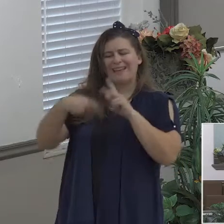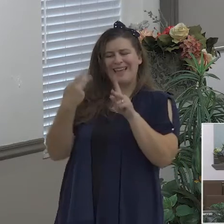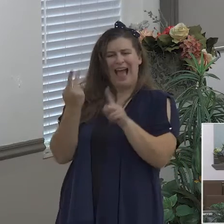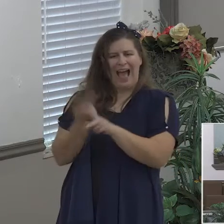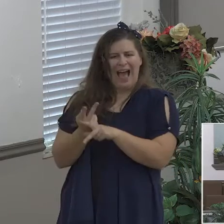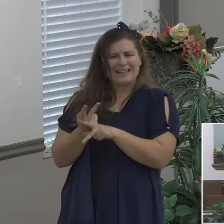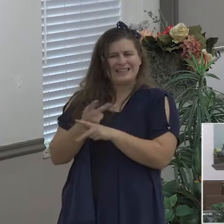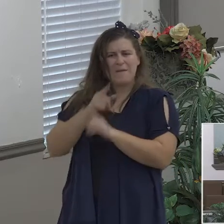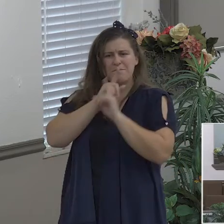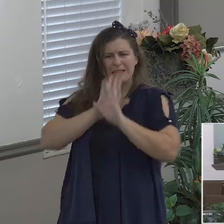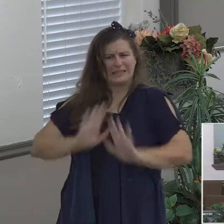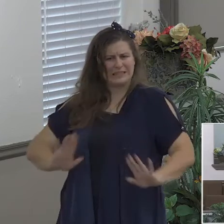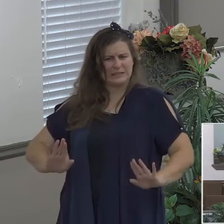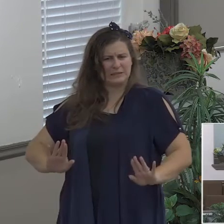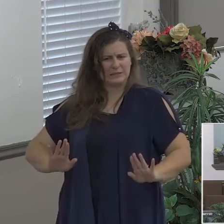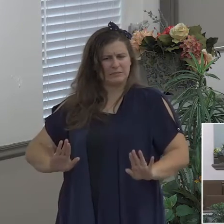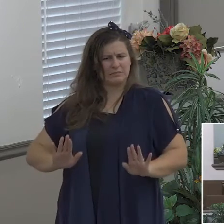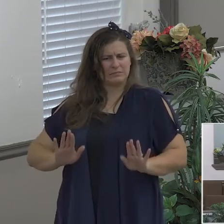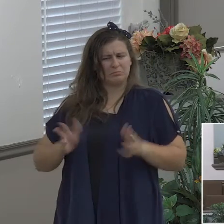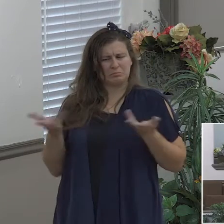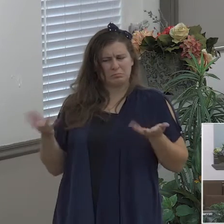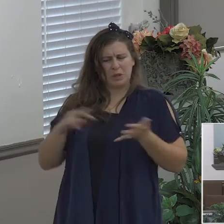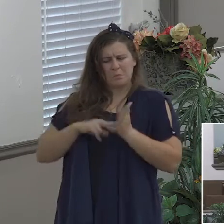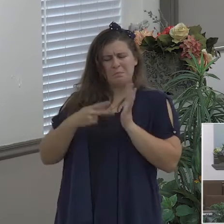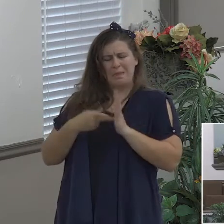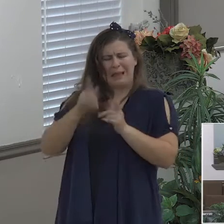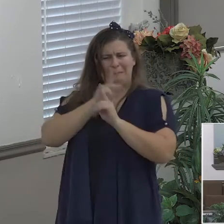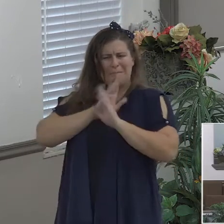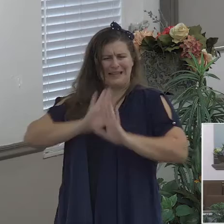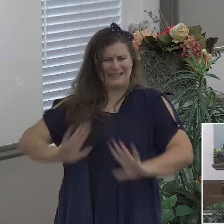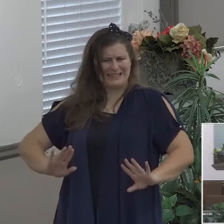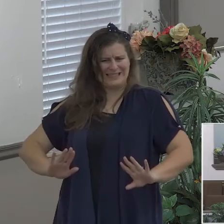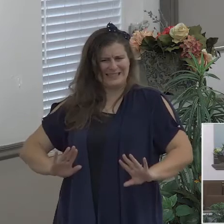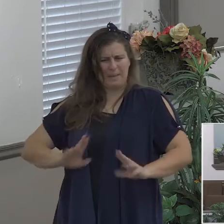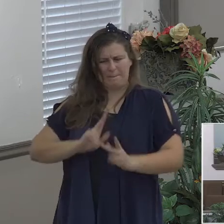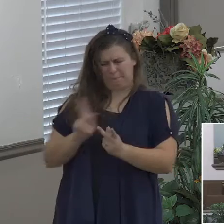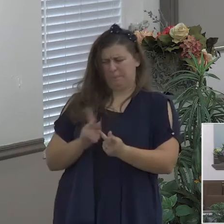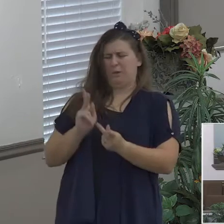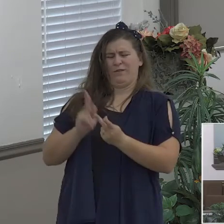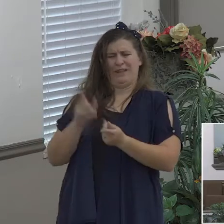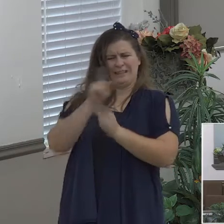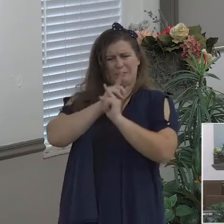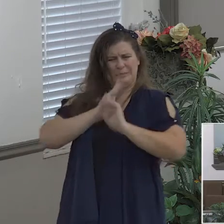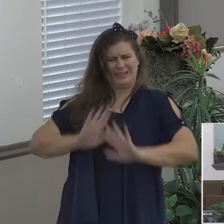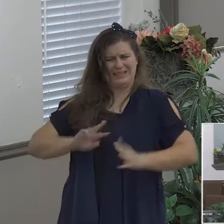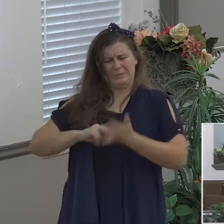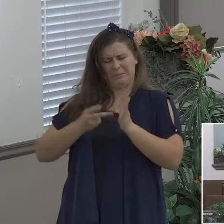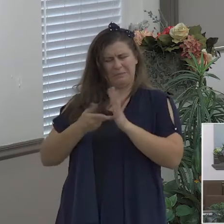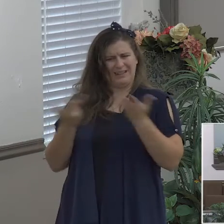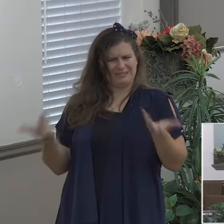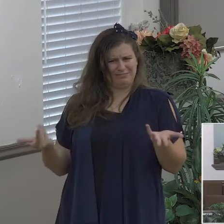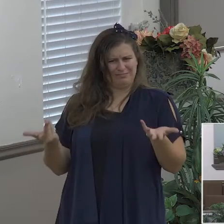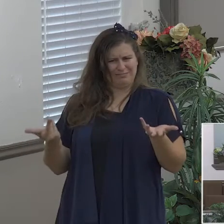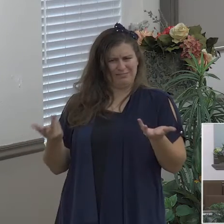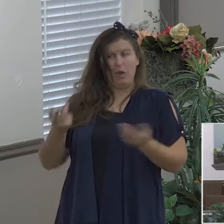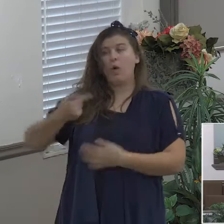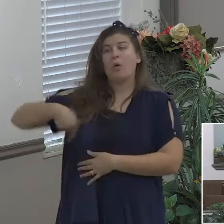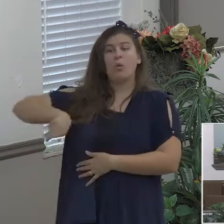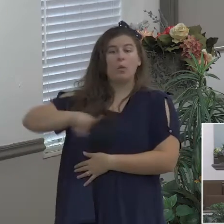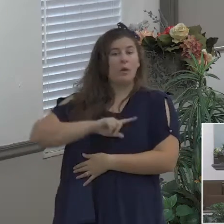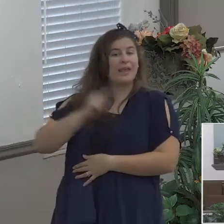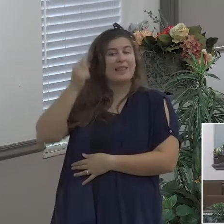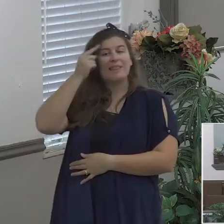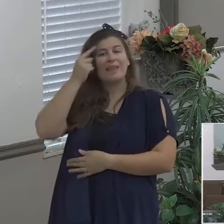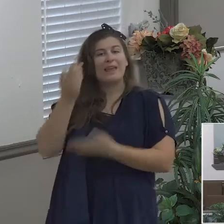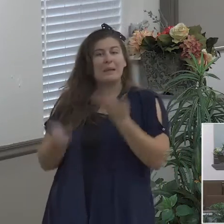peace is perfect peace we think possibly if we didn't study the word